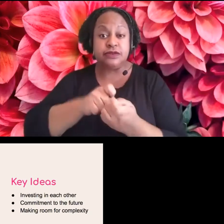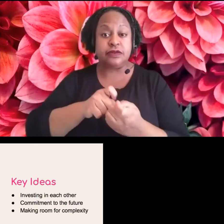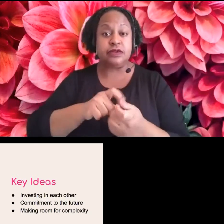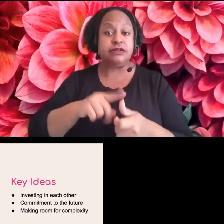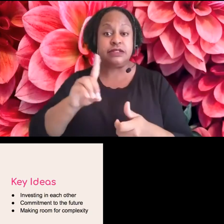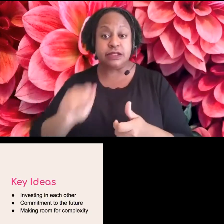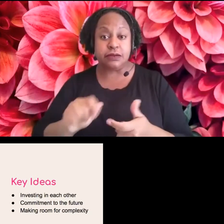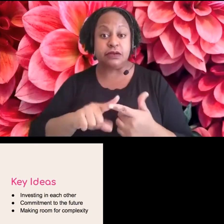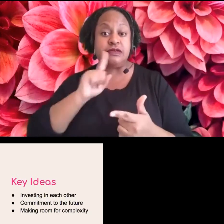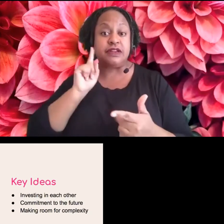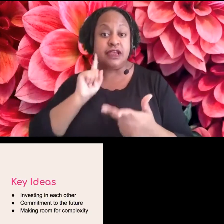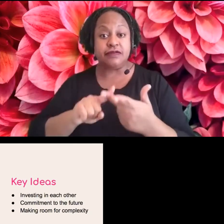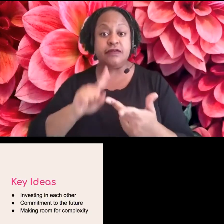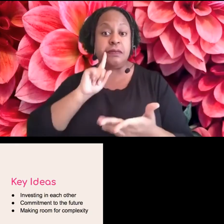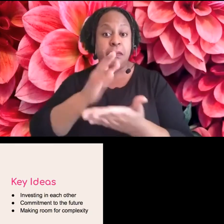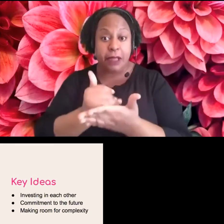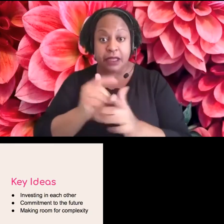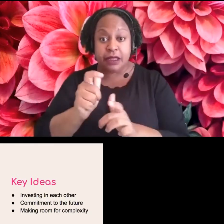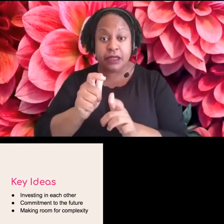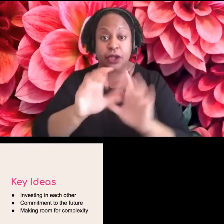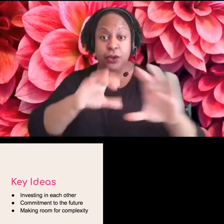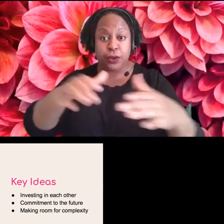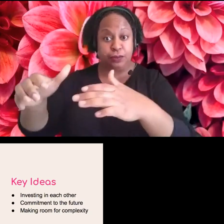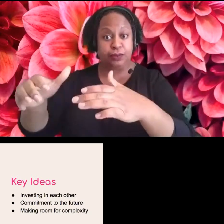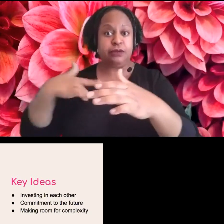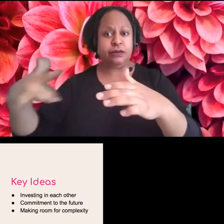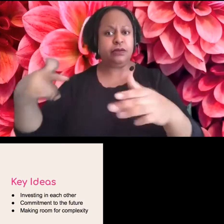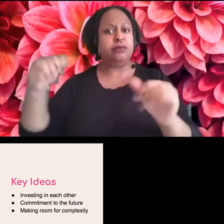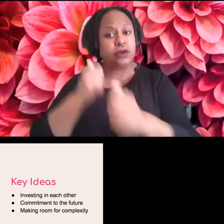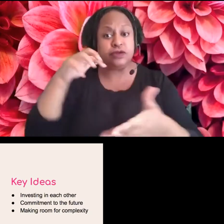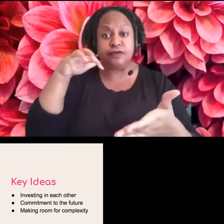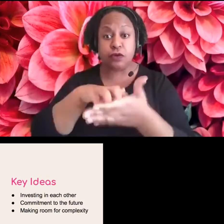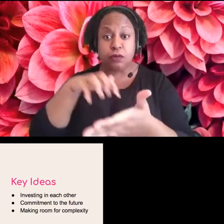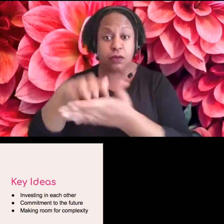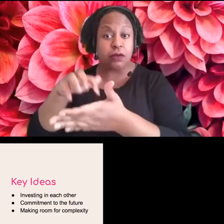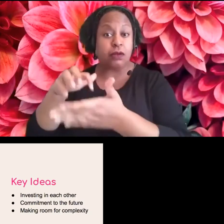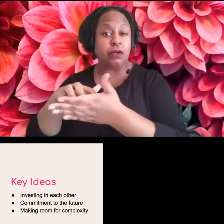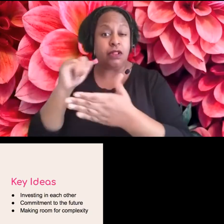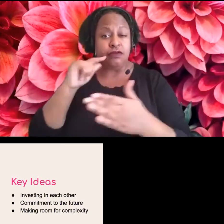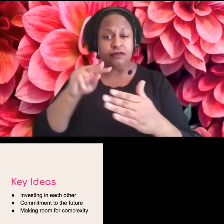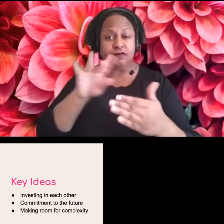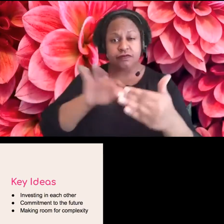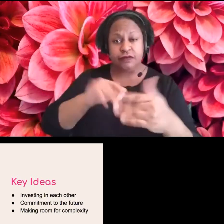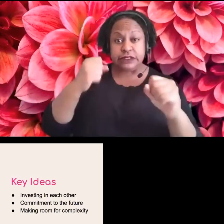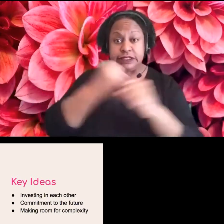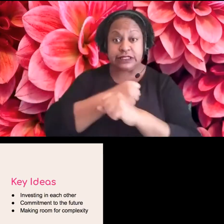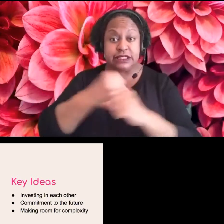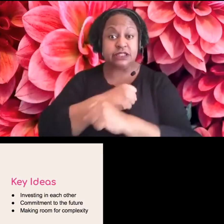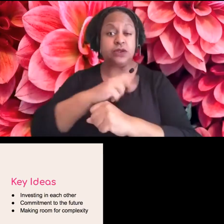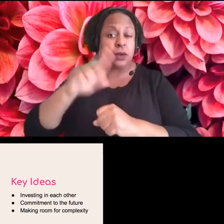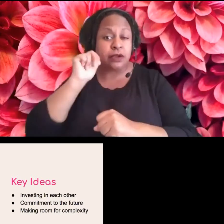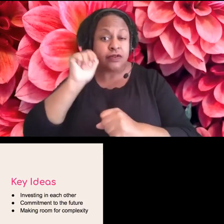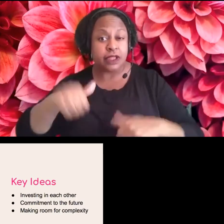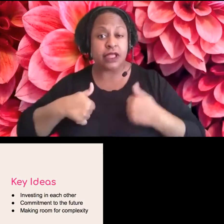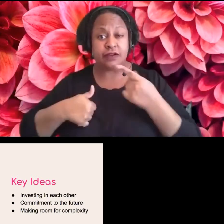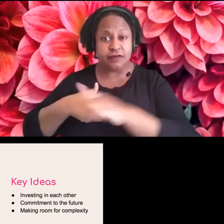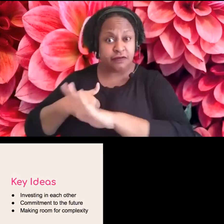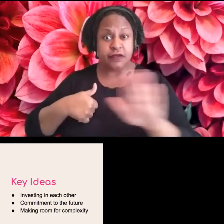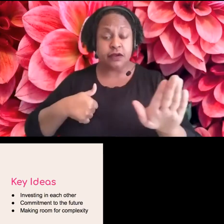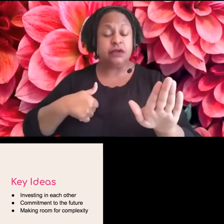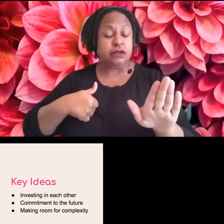people who are some of the most vulnerable folks, uh, statistically and just in our daily lives, even.